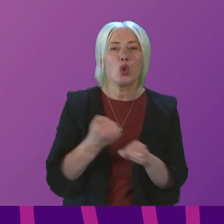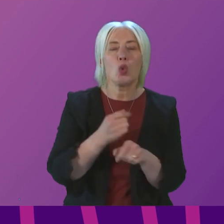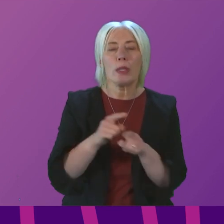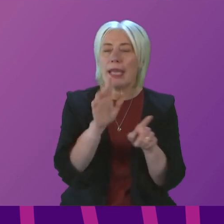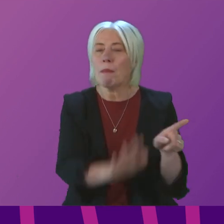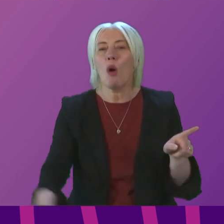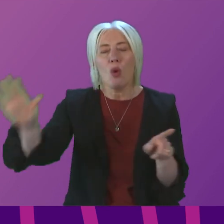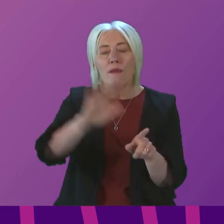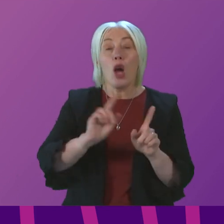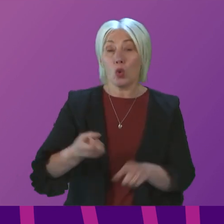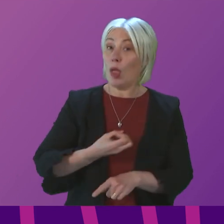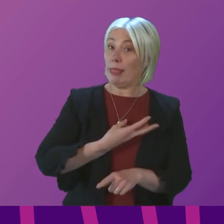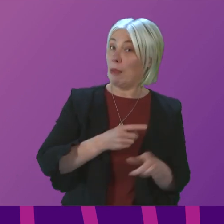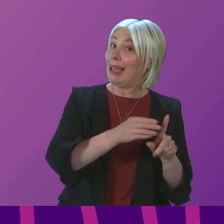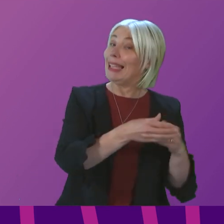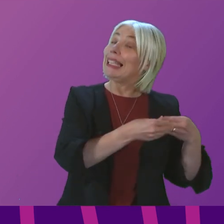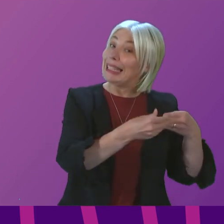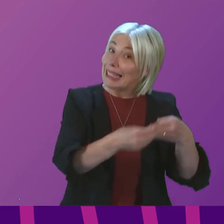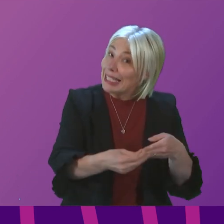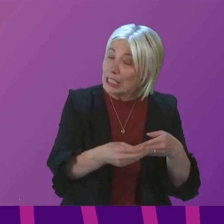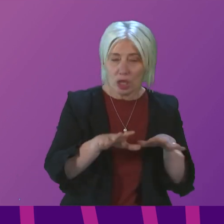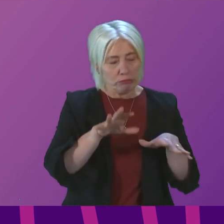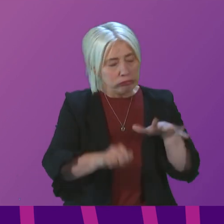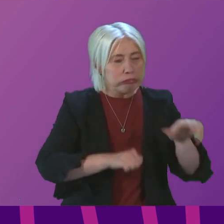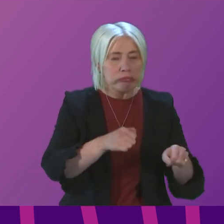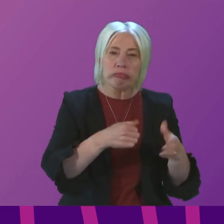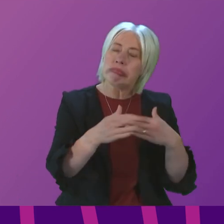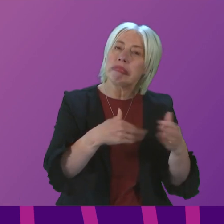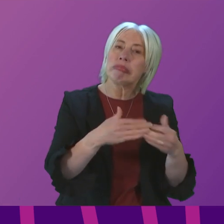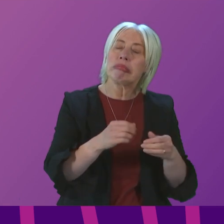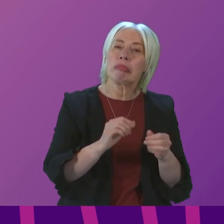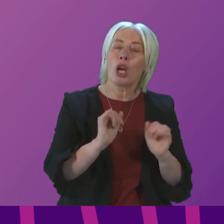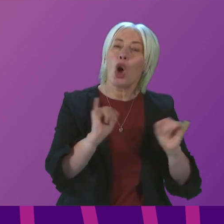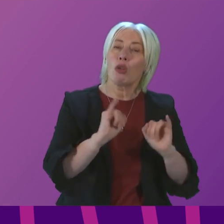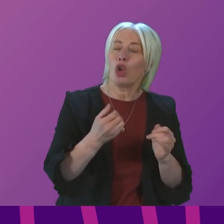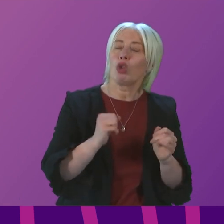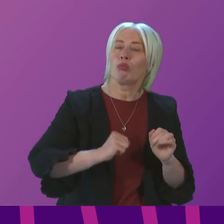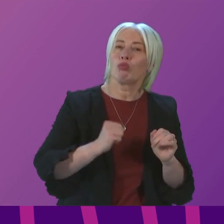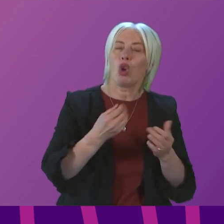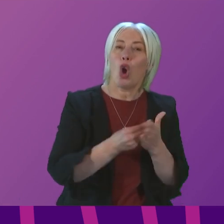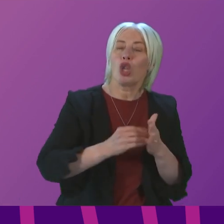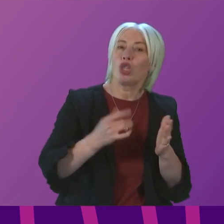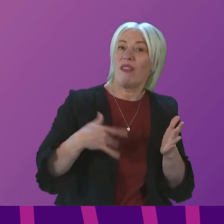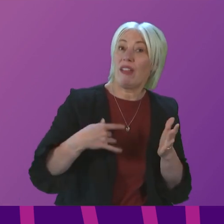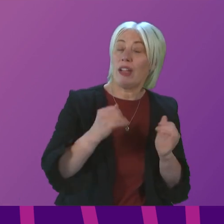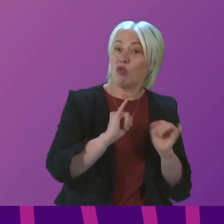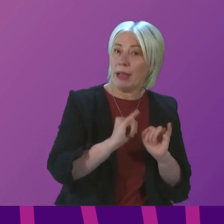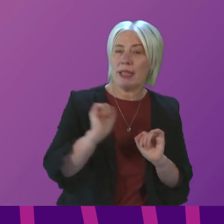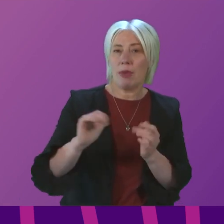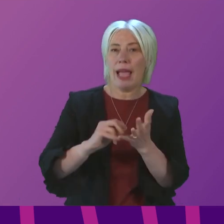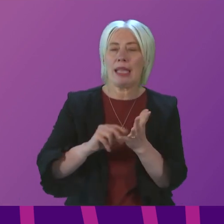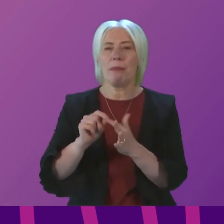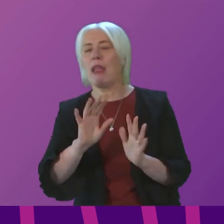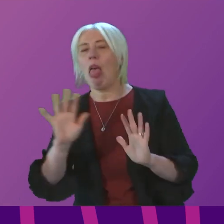country. So while Labour lead on the way on tackling the cost of living crisis, the SNP prefer to make it a constitutional debate.